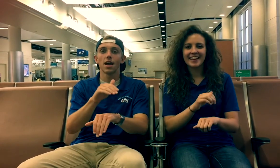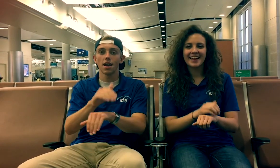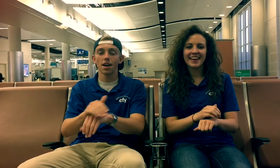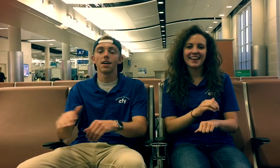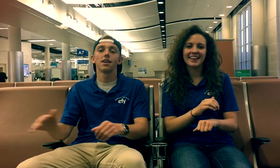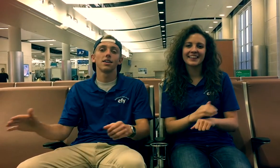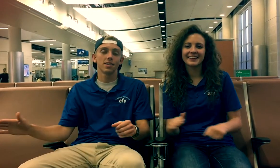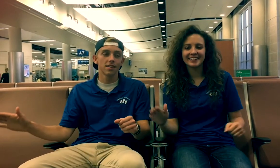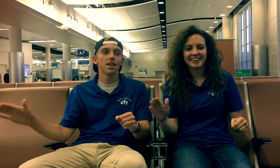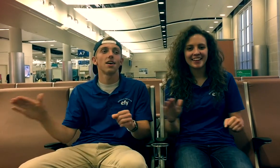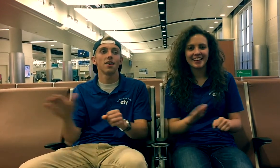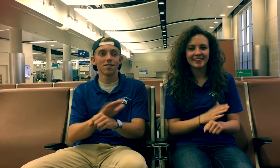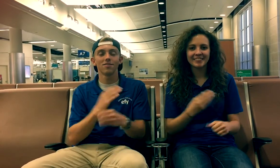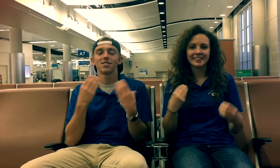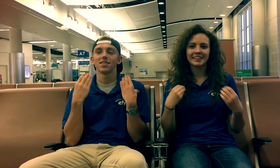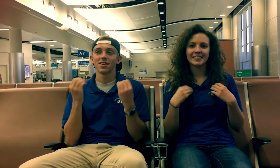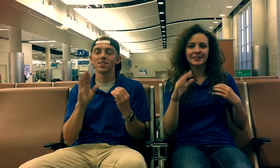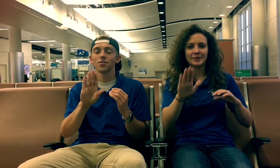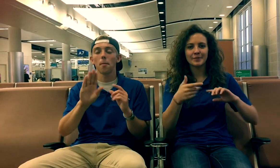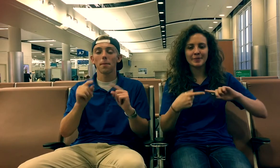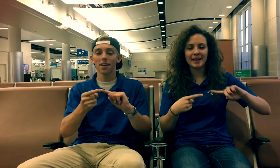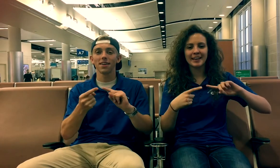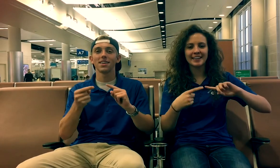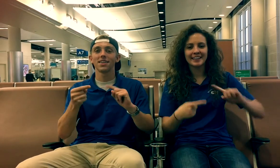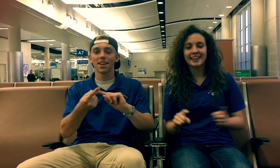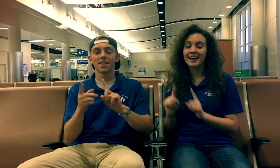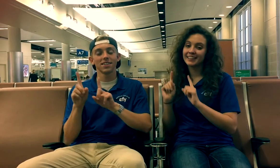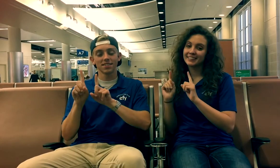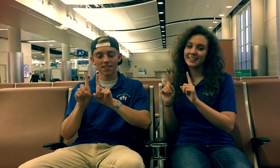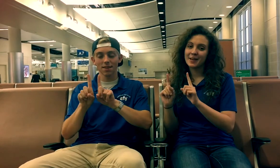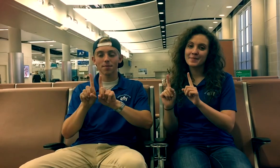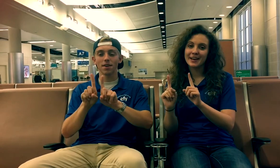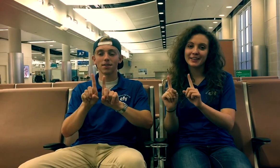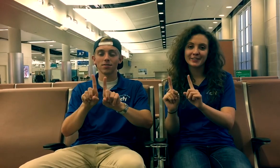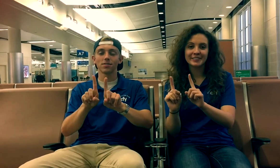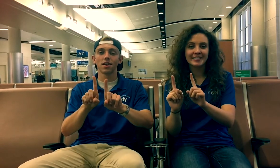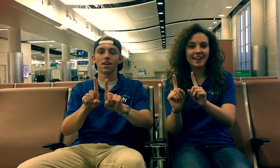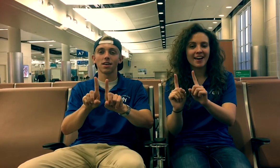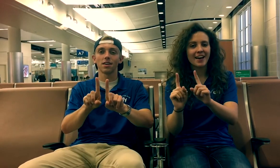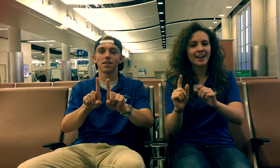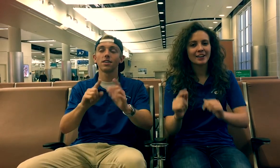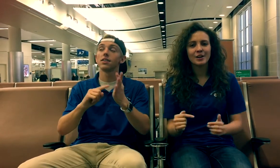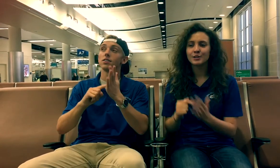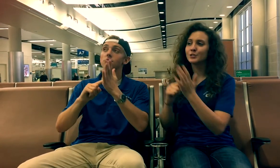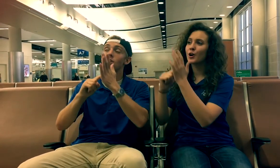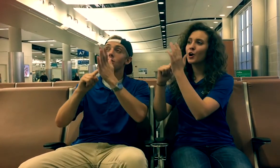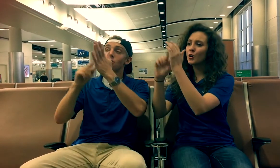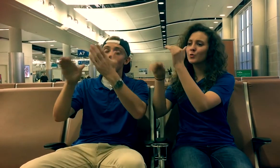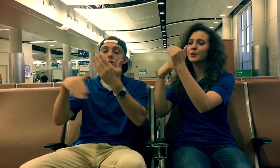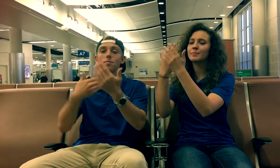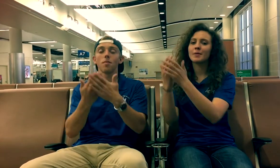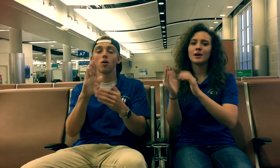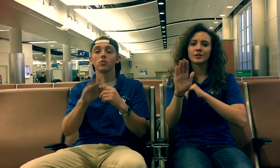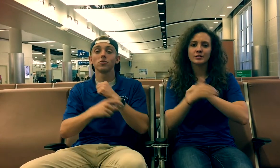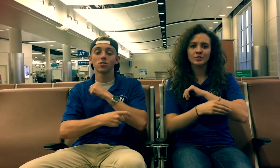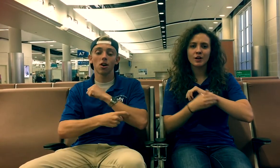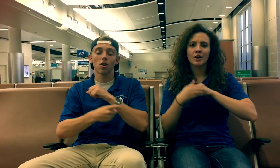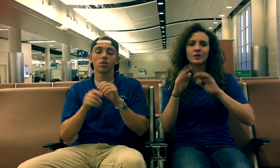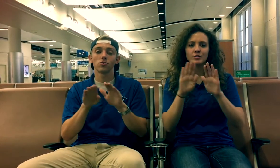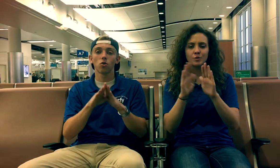night Enough to heal your pain and stay by your side Show him all your scars,